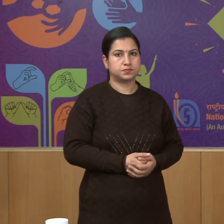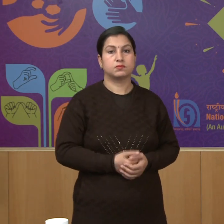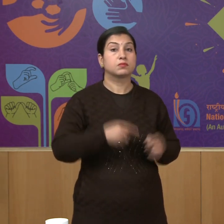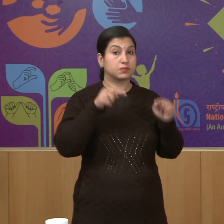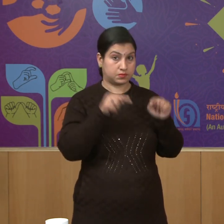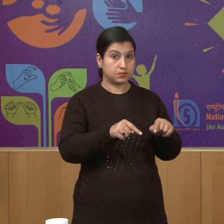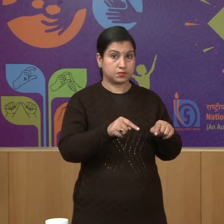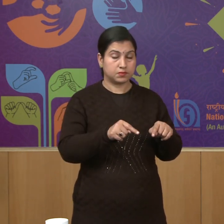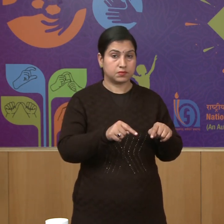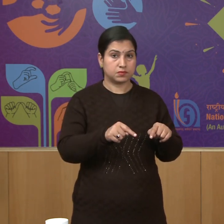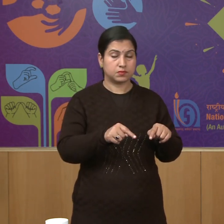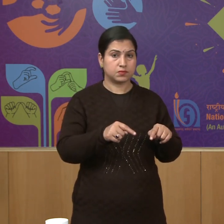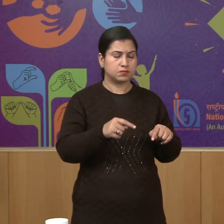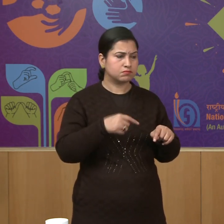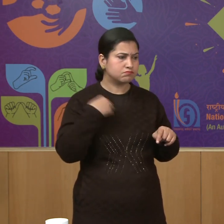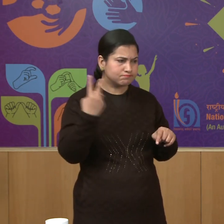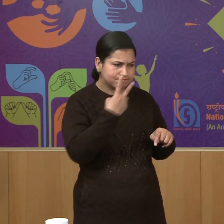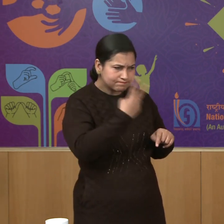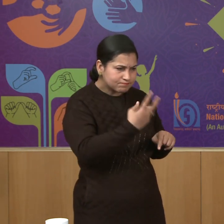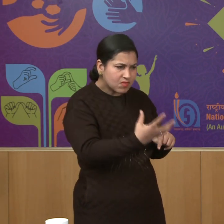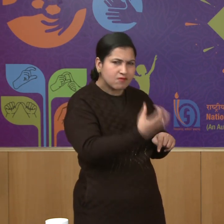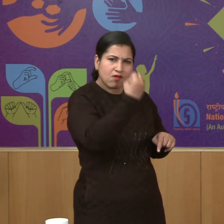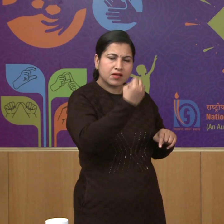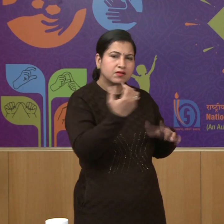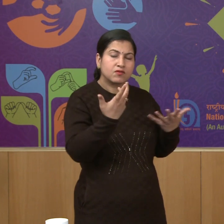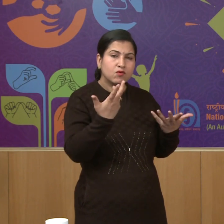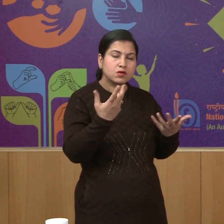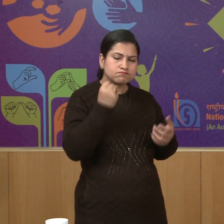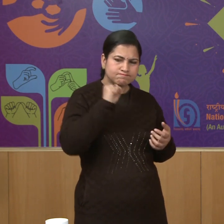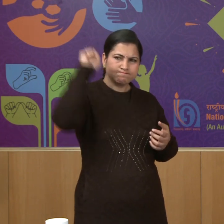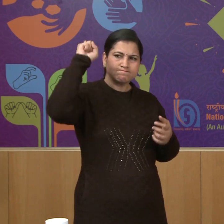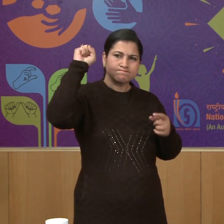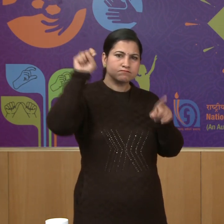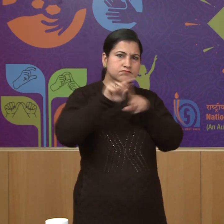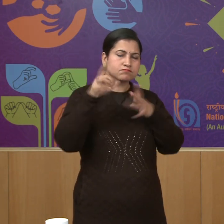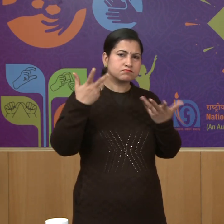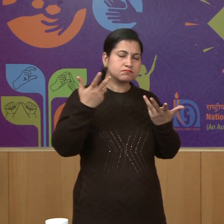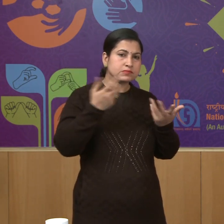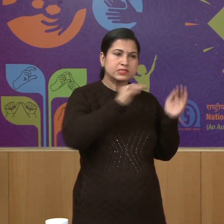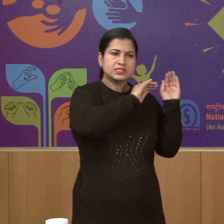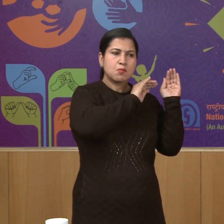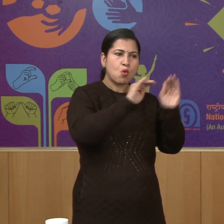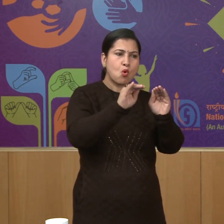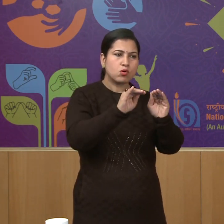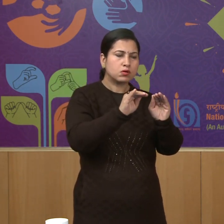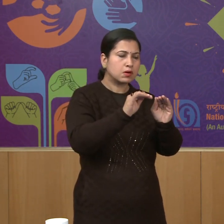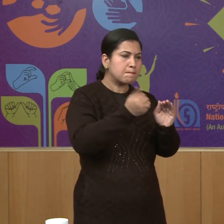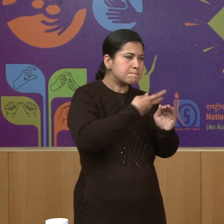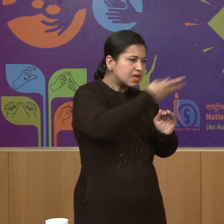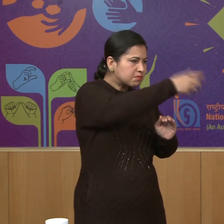therefore we find that the rebels did not get the support of most sections of the